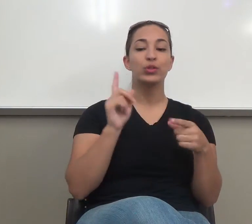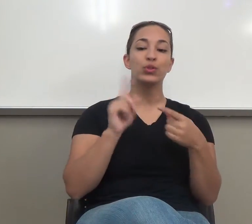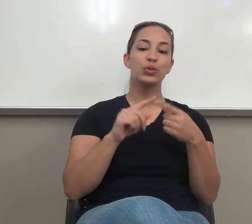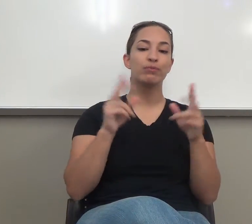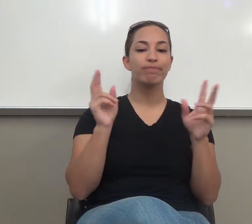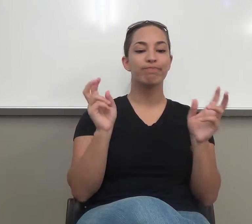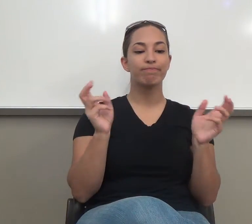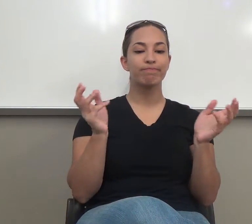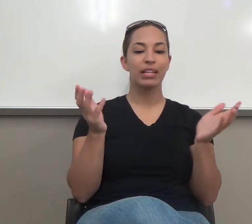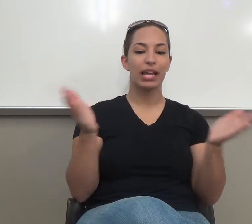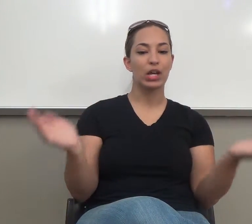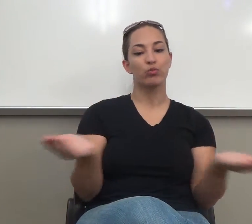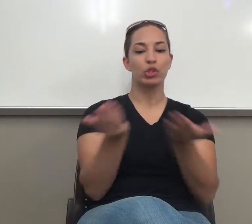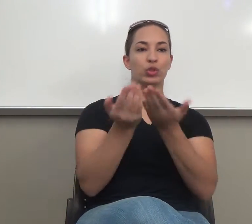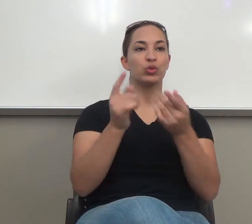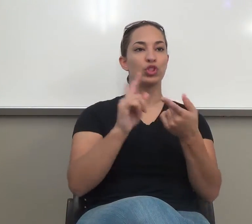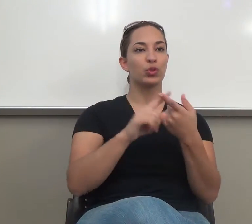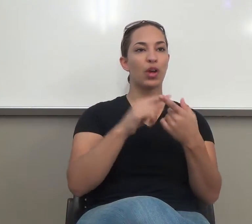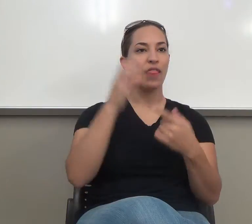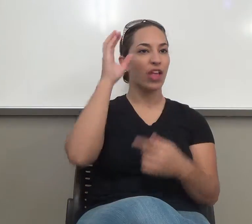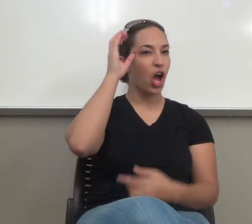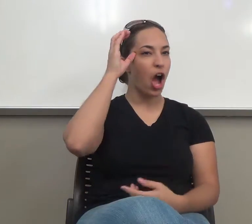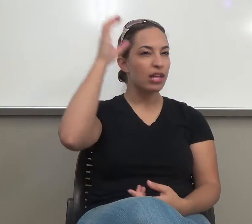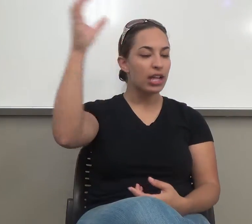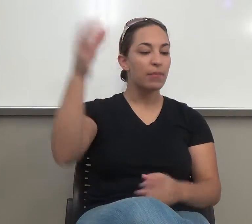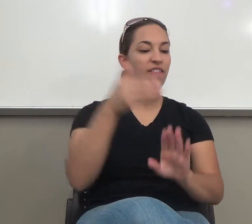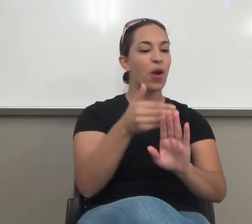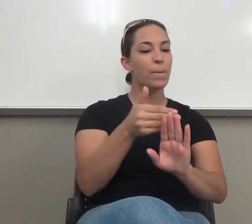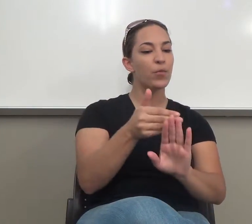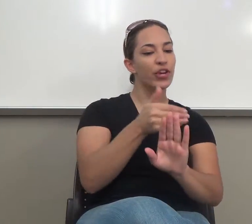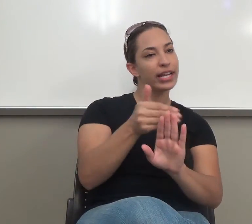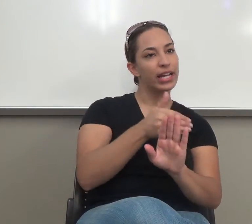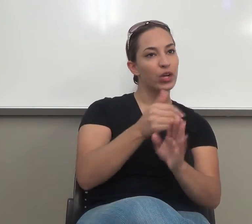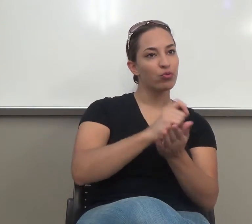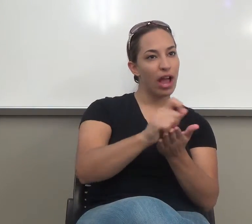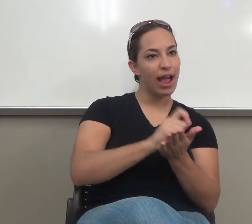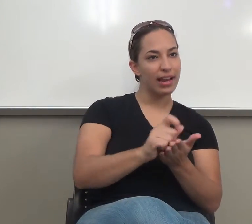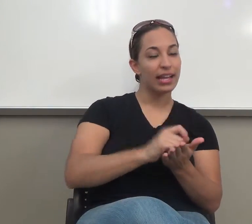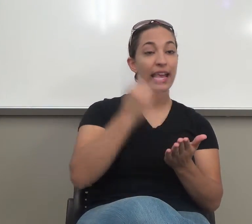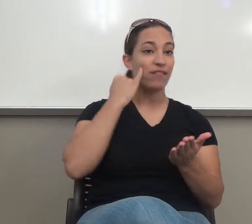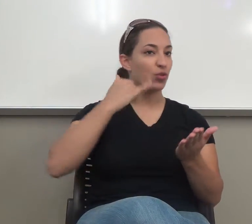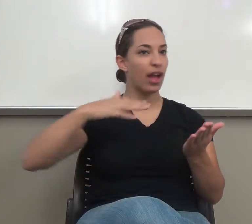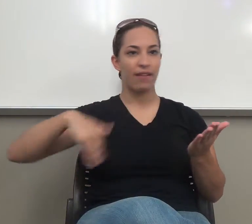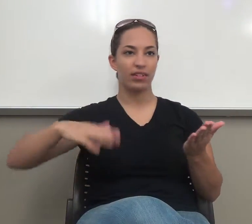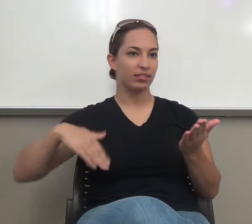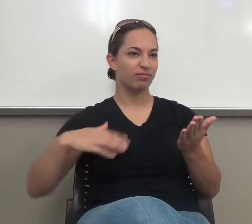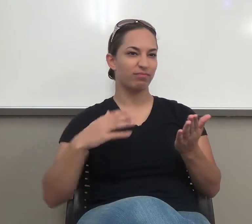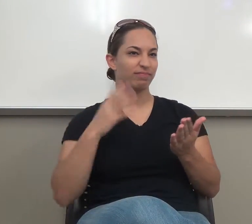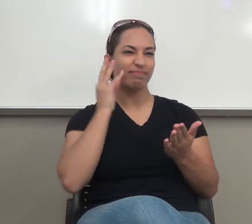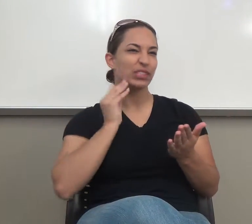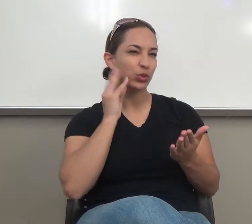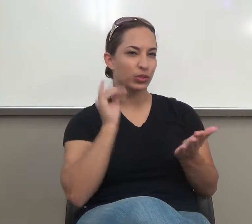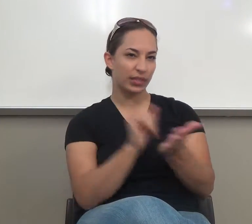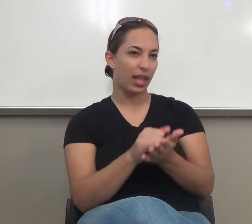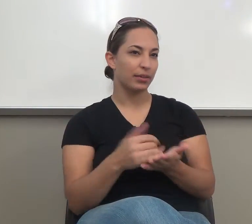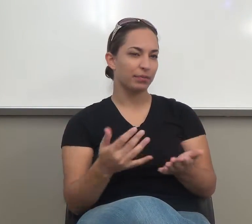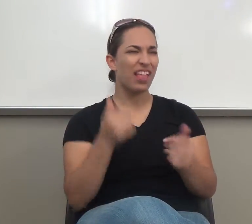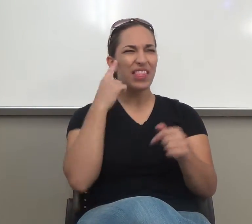concept of prewriting if you haven't already been so introduced, which I think most of you have somewhere